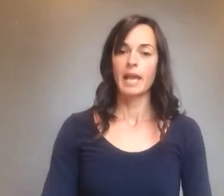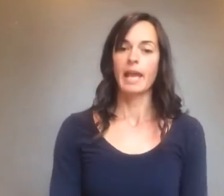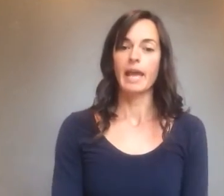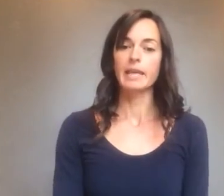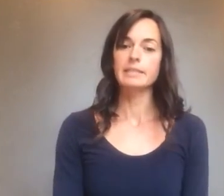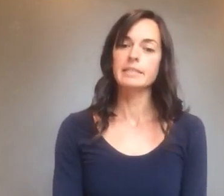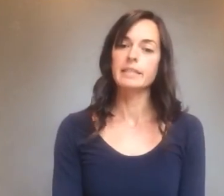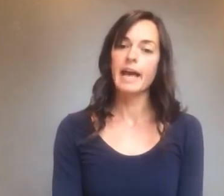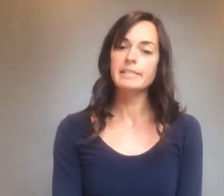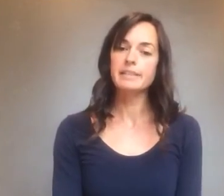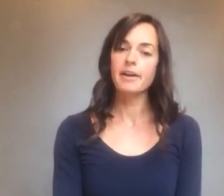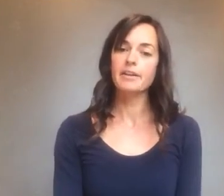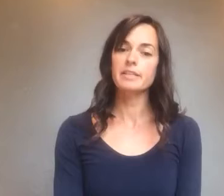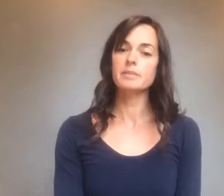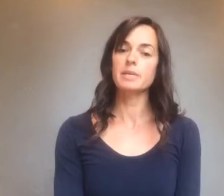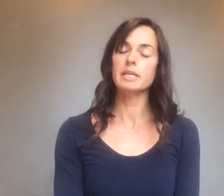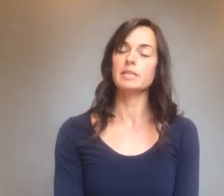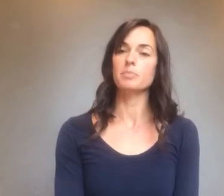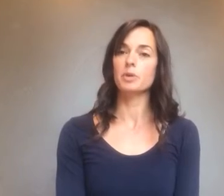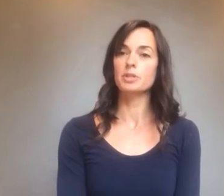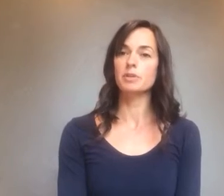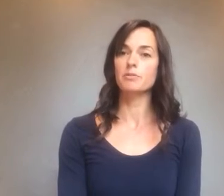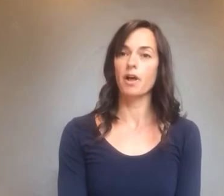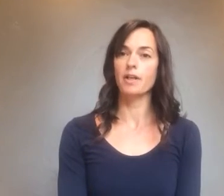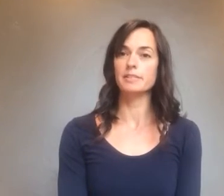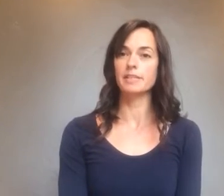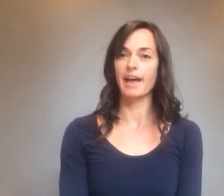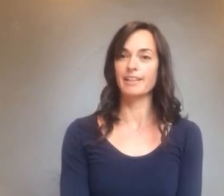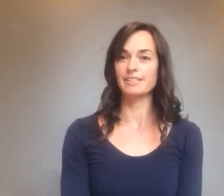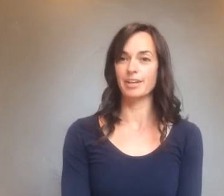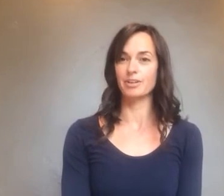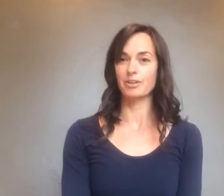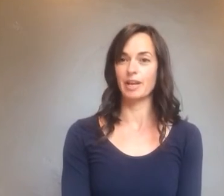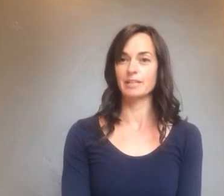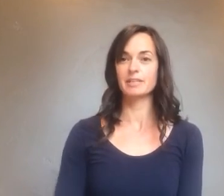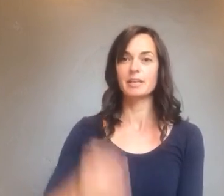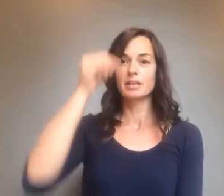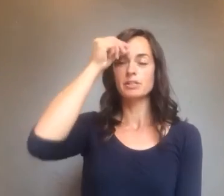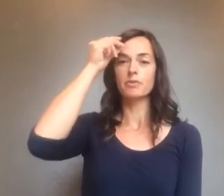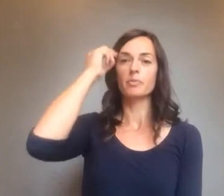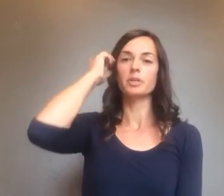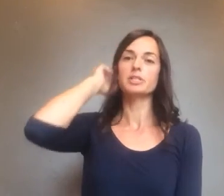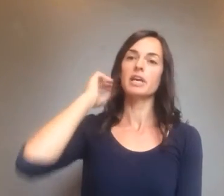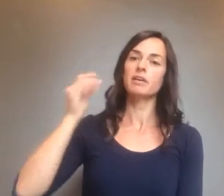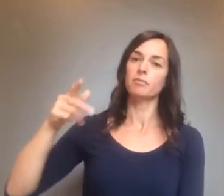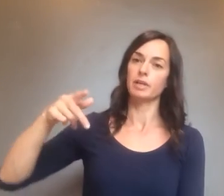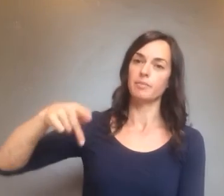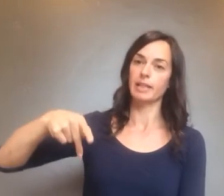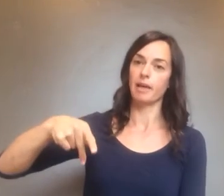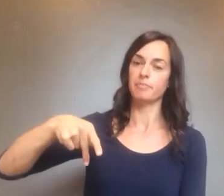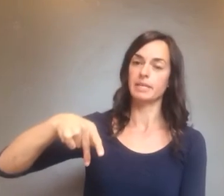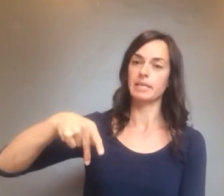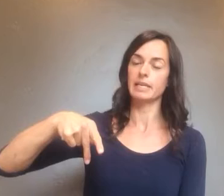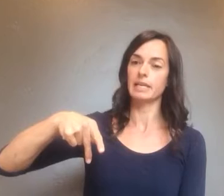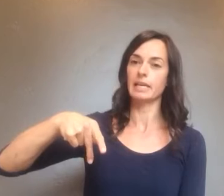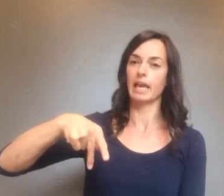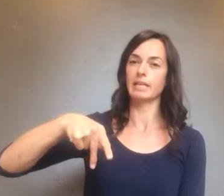And the last card this week is Persia Falls to Alexander the Great. So for Persia, we're going to make that P again,